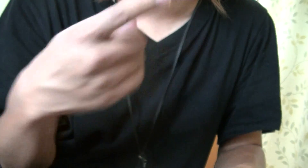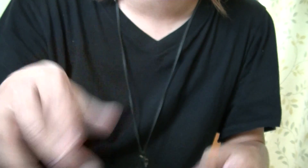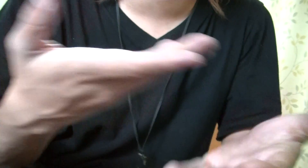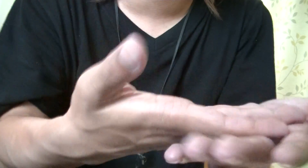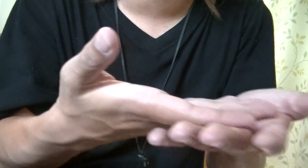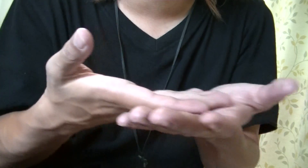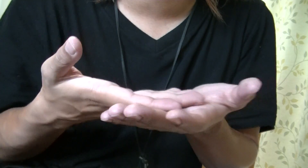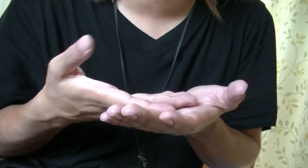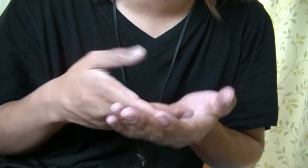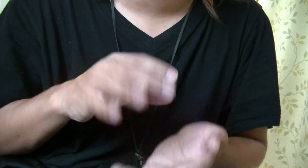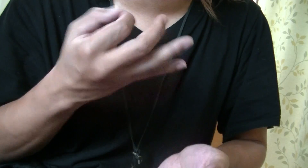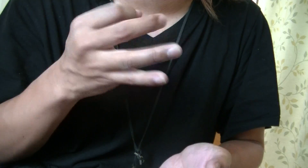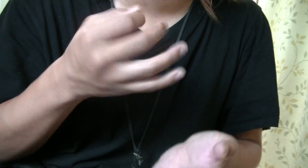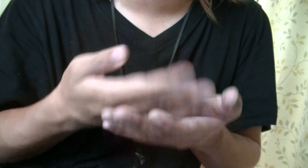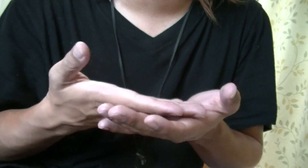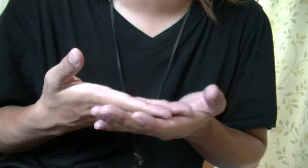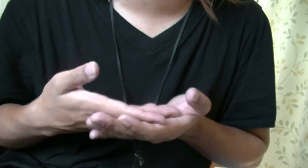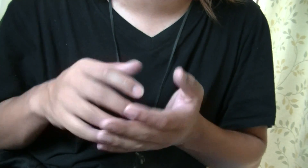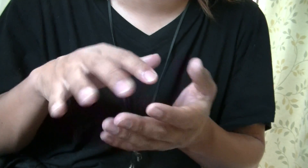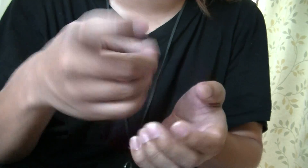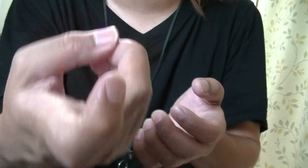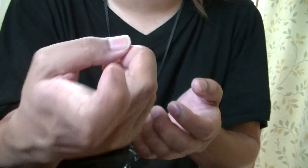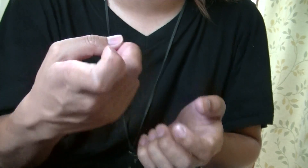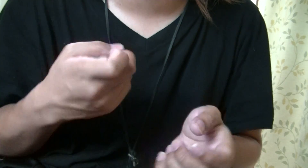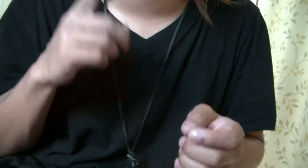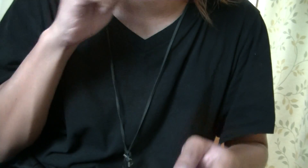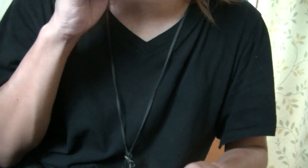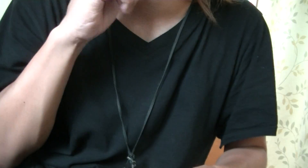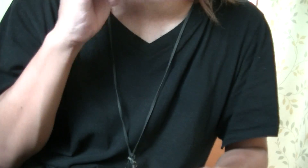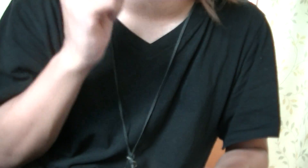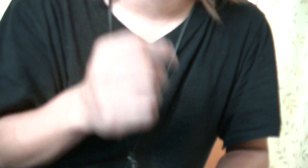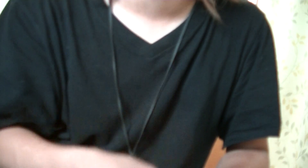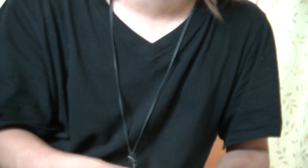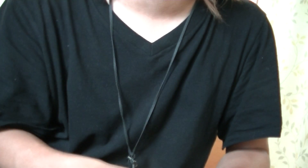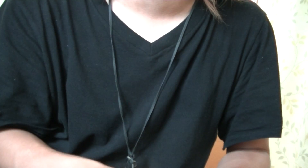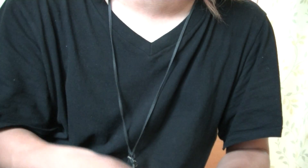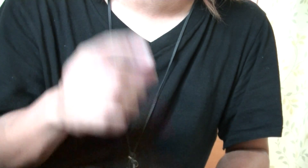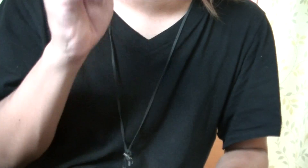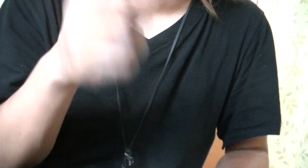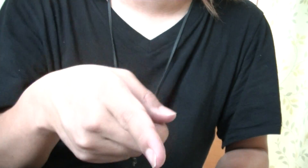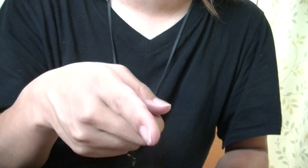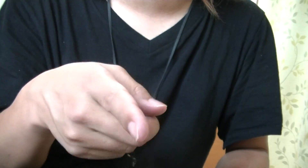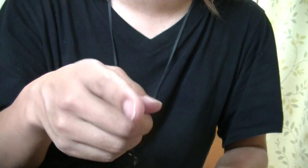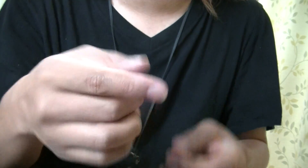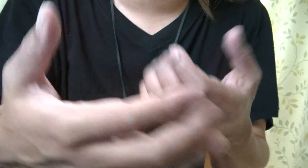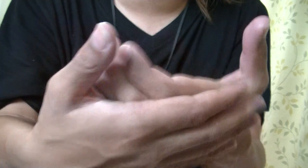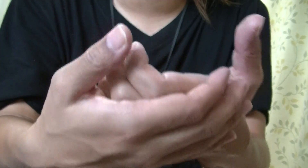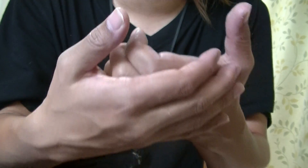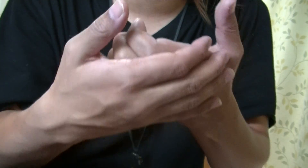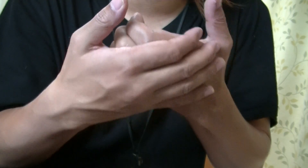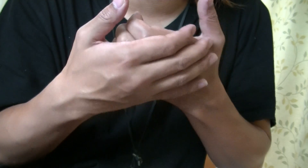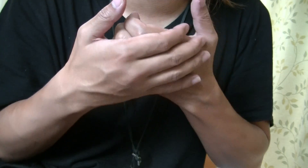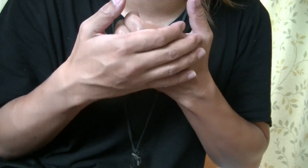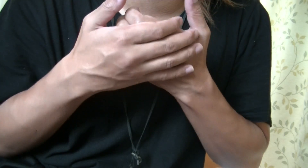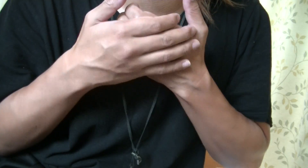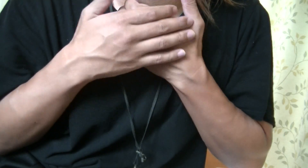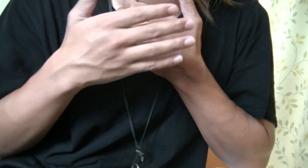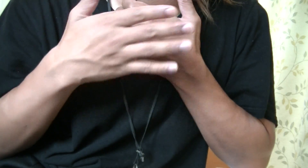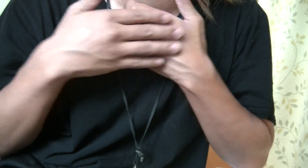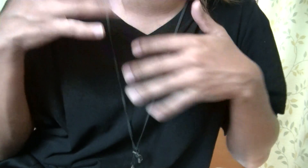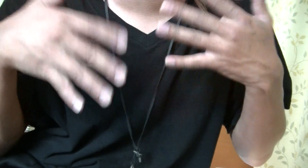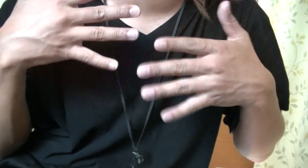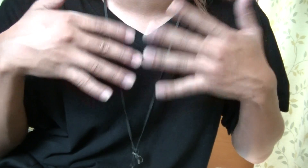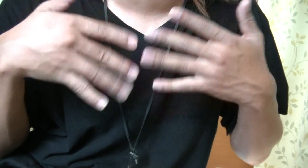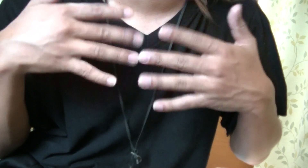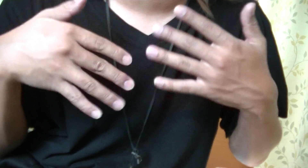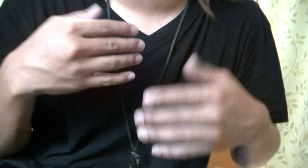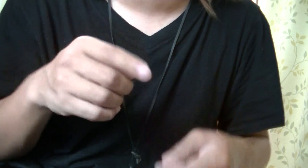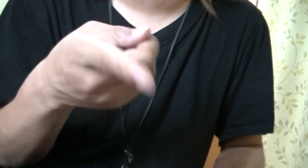ain't